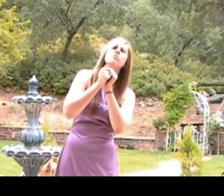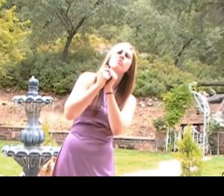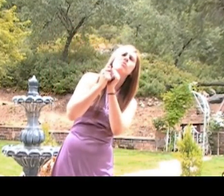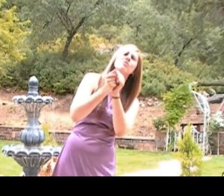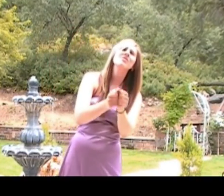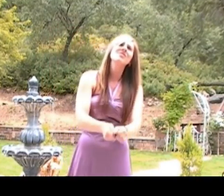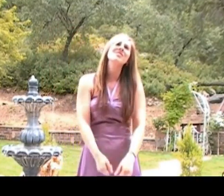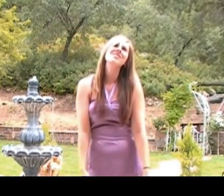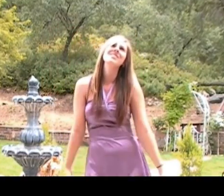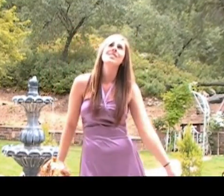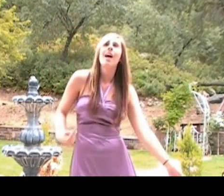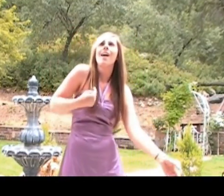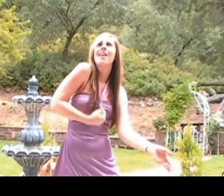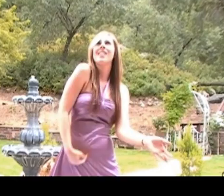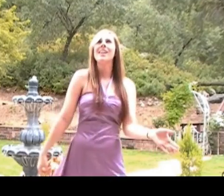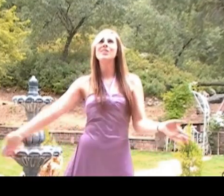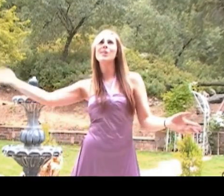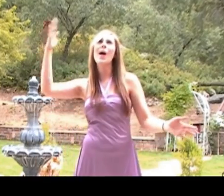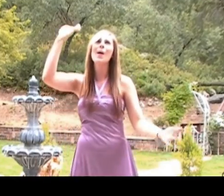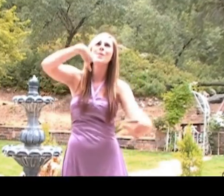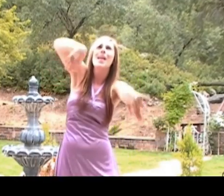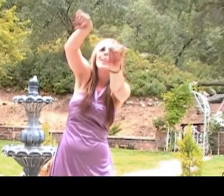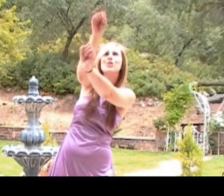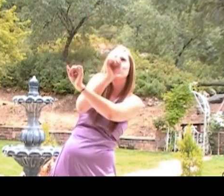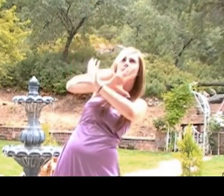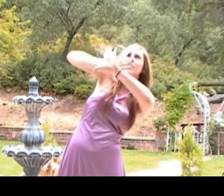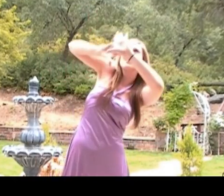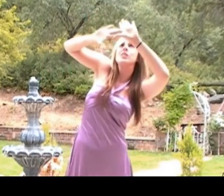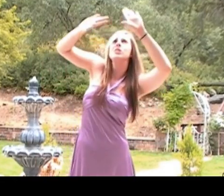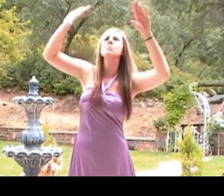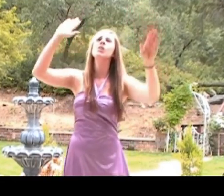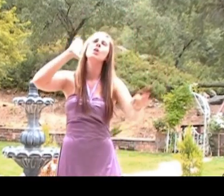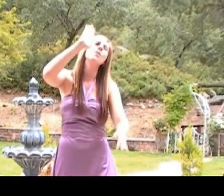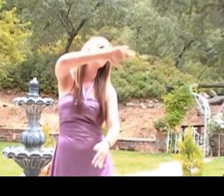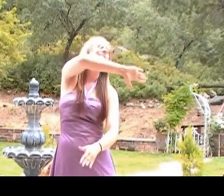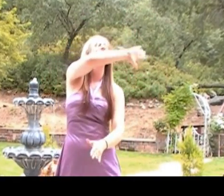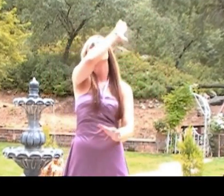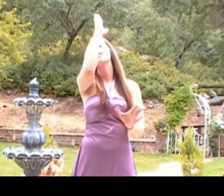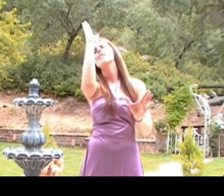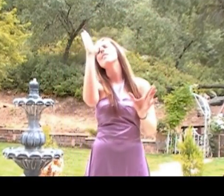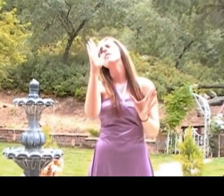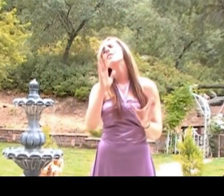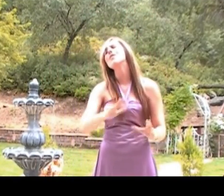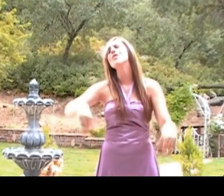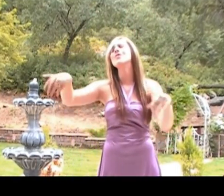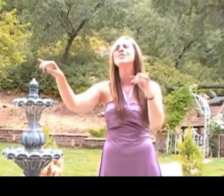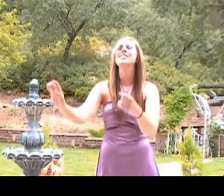I know our dreams will never die